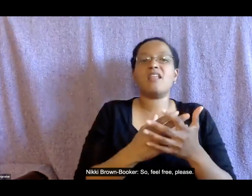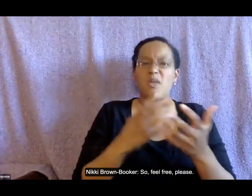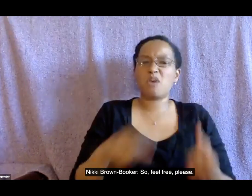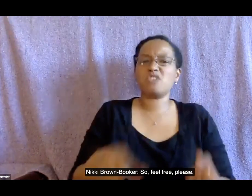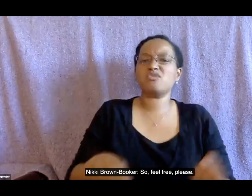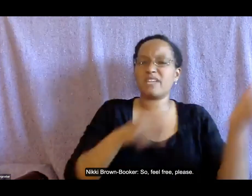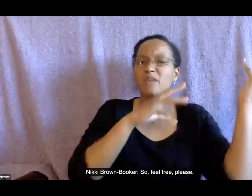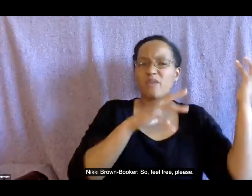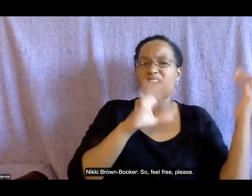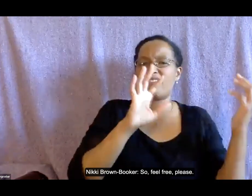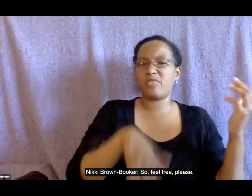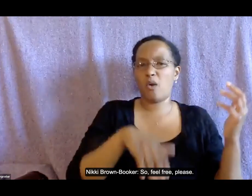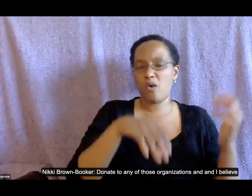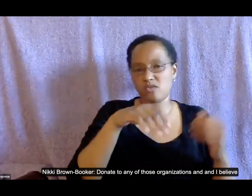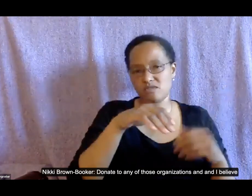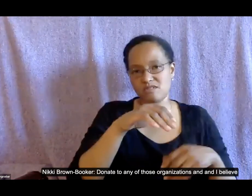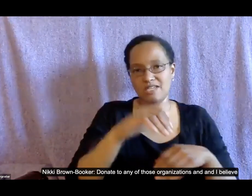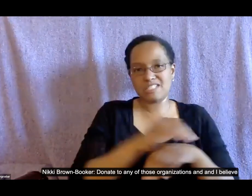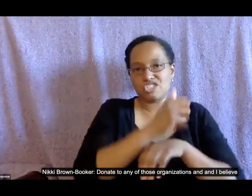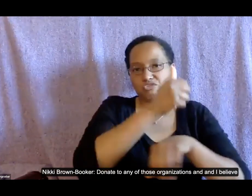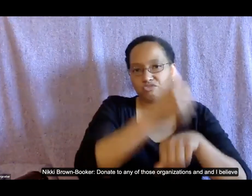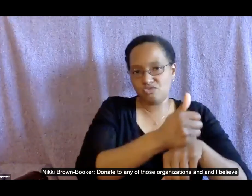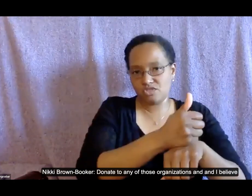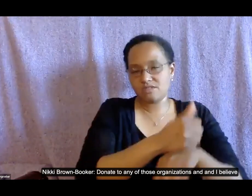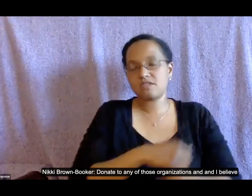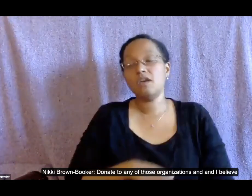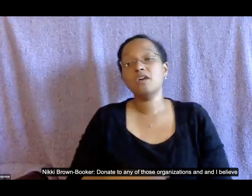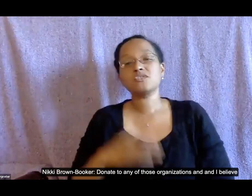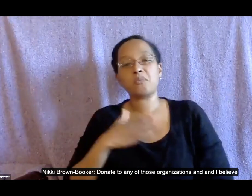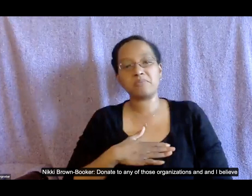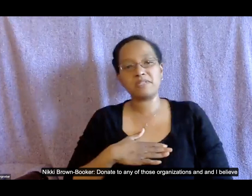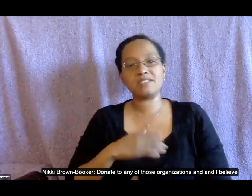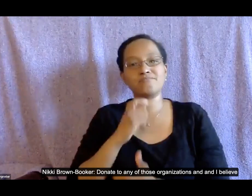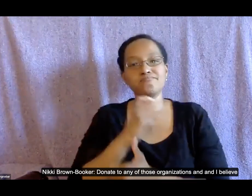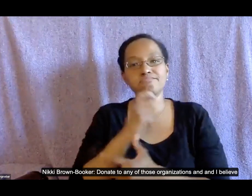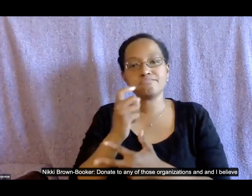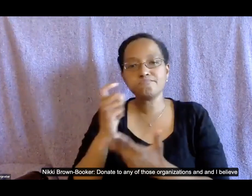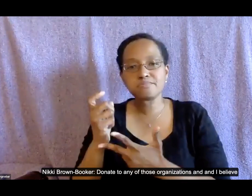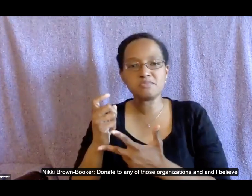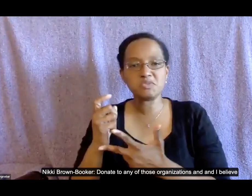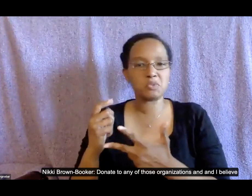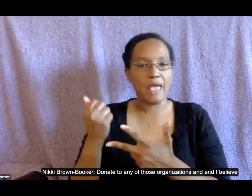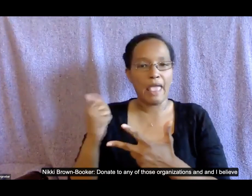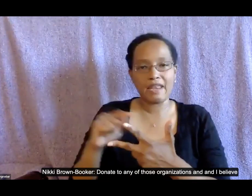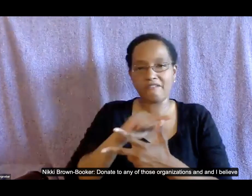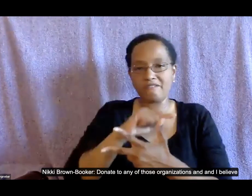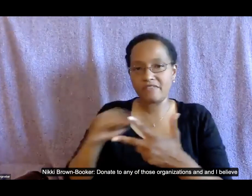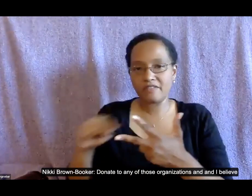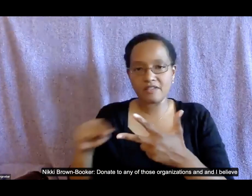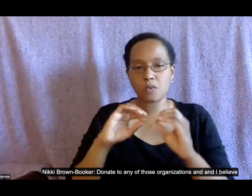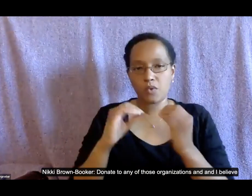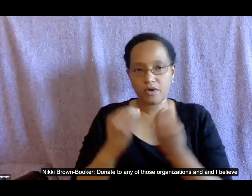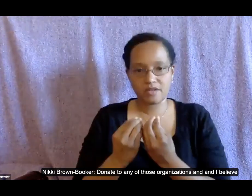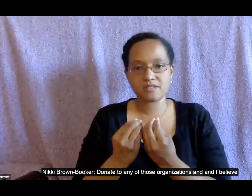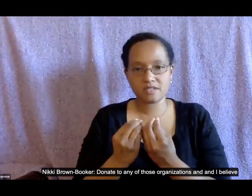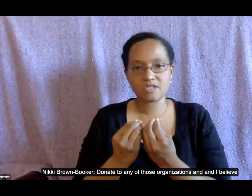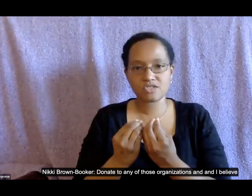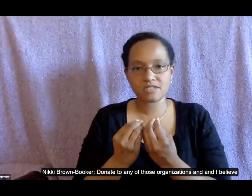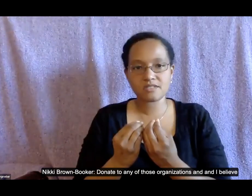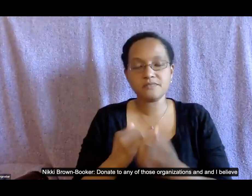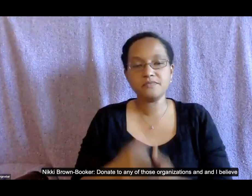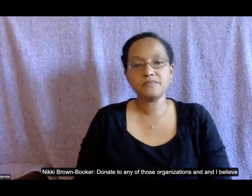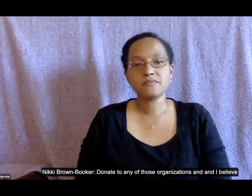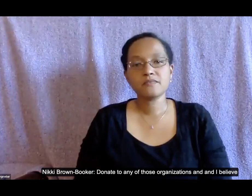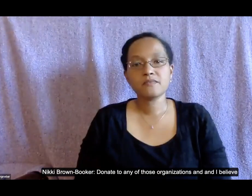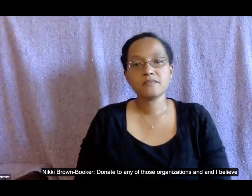please um donate to uh any of those organizations um and